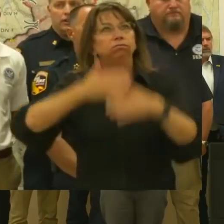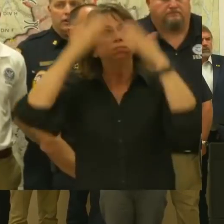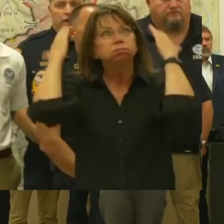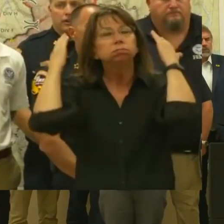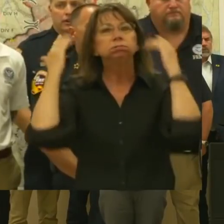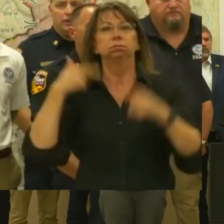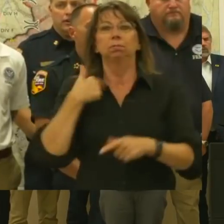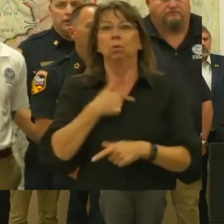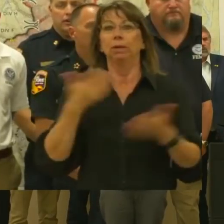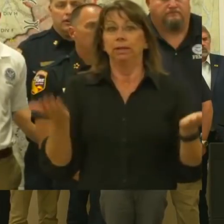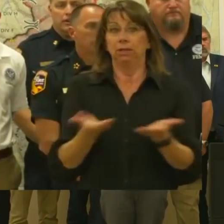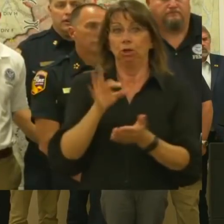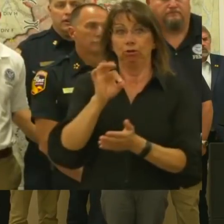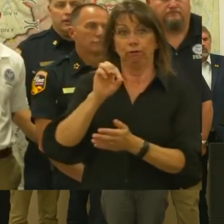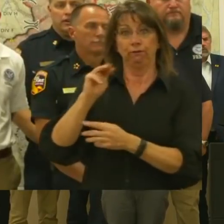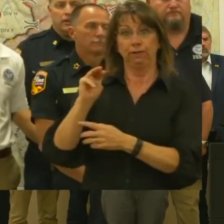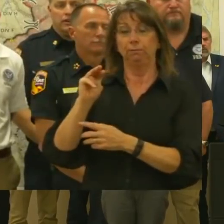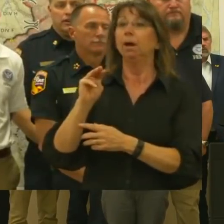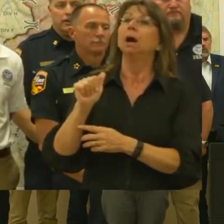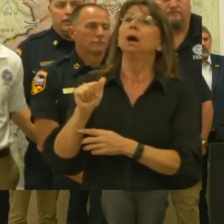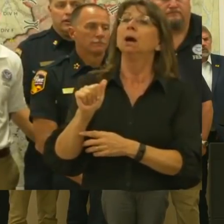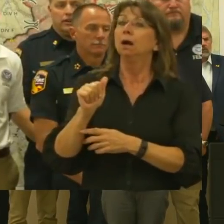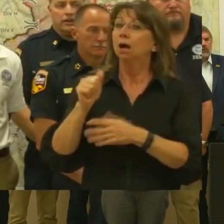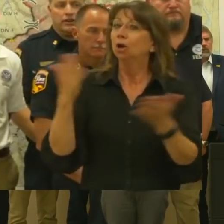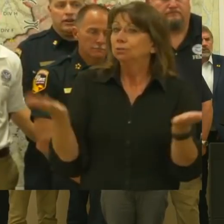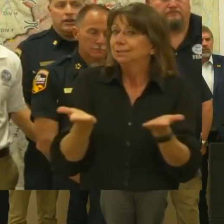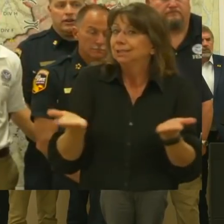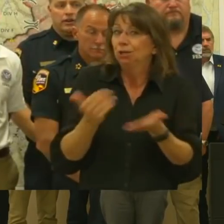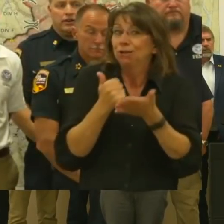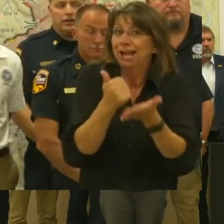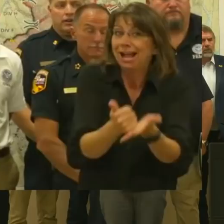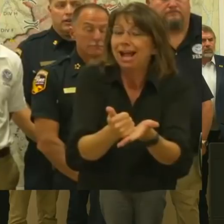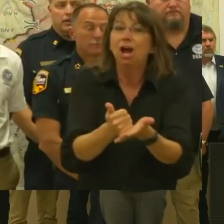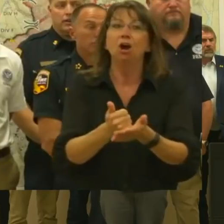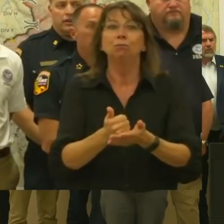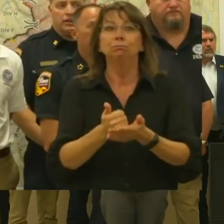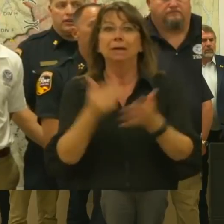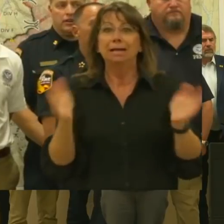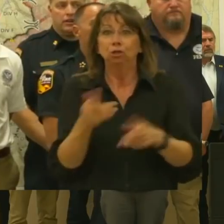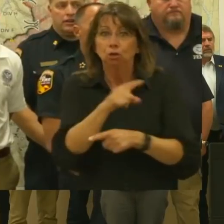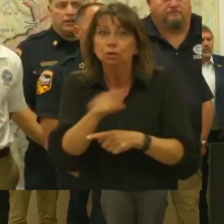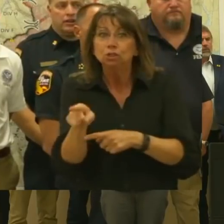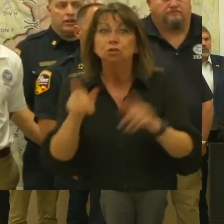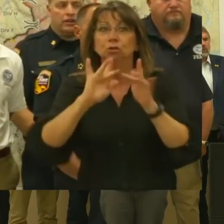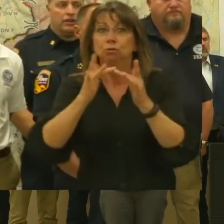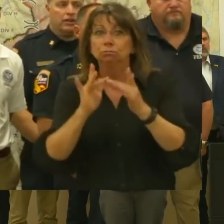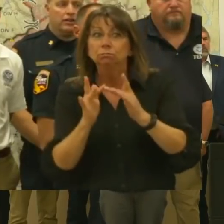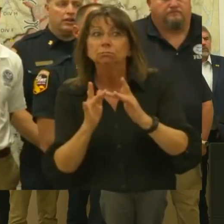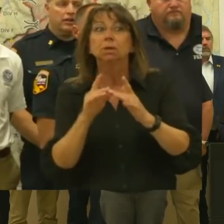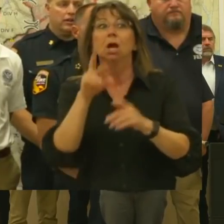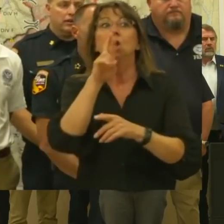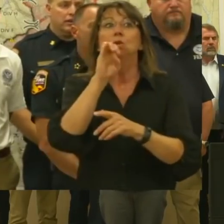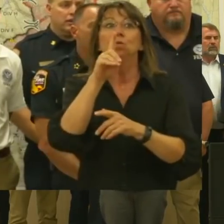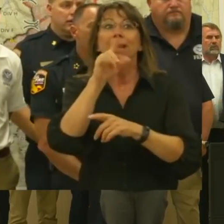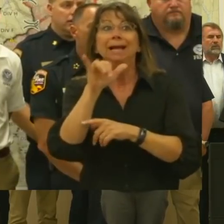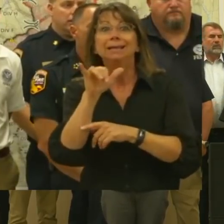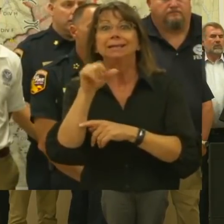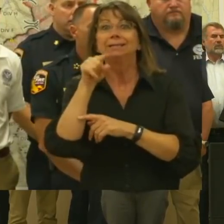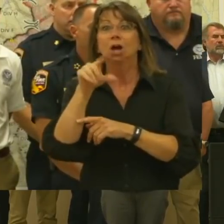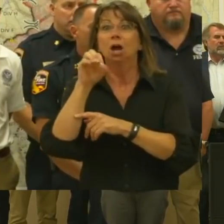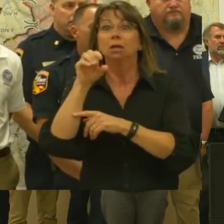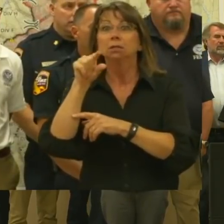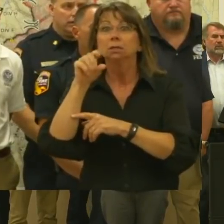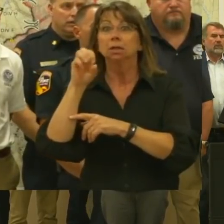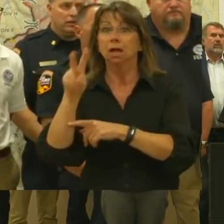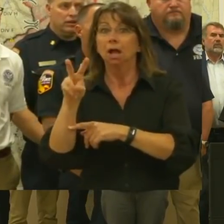I encourage everyone to visit ready.gov to learn more. And certainly with respect to California, there are so many resources that the state and